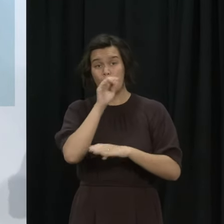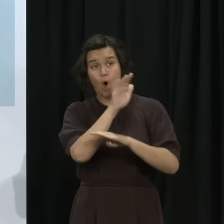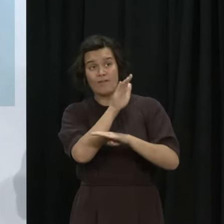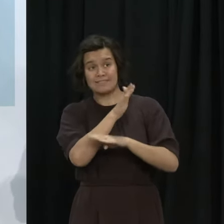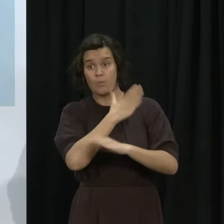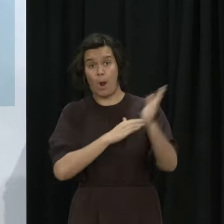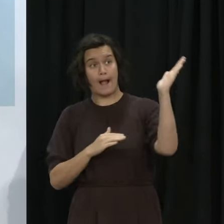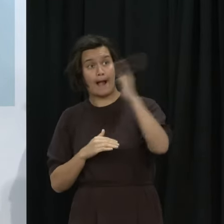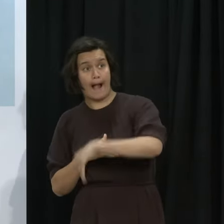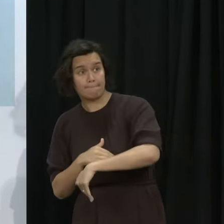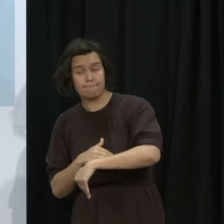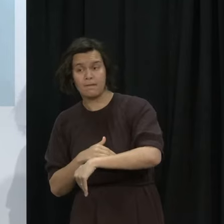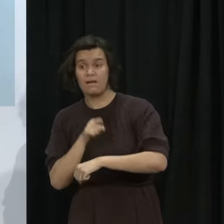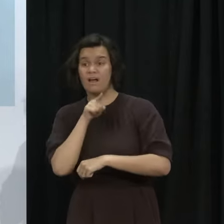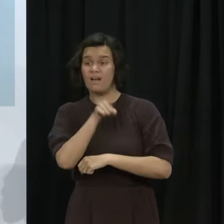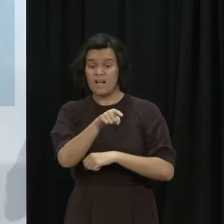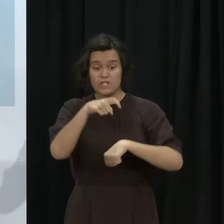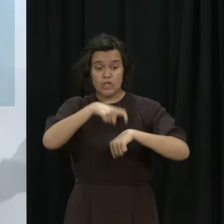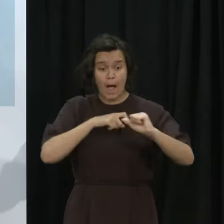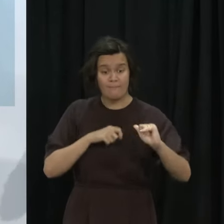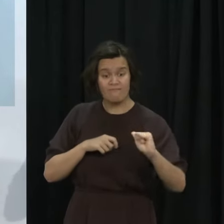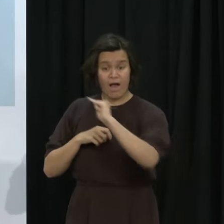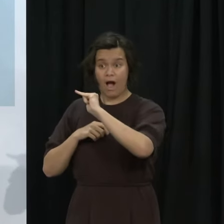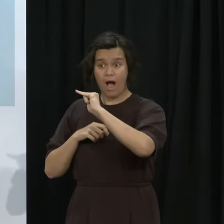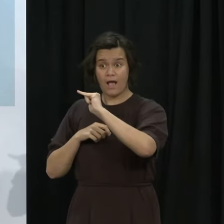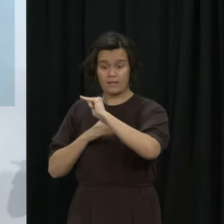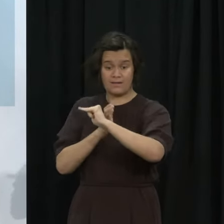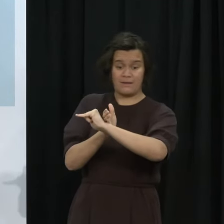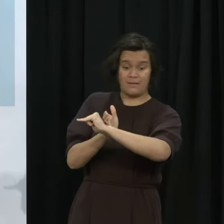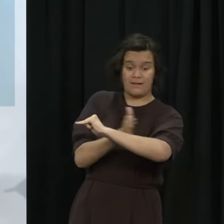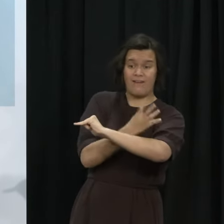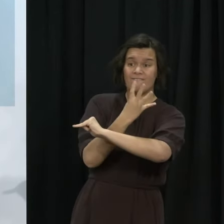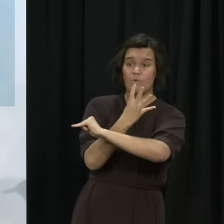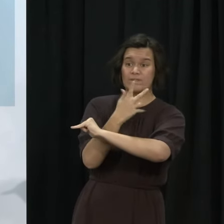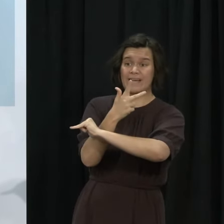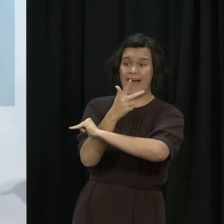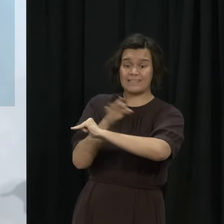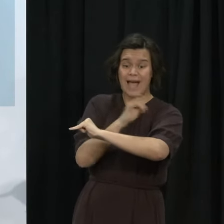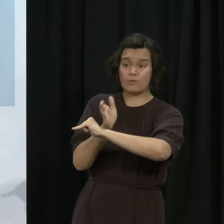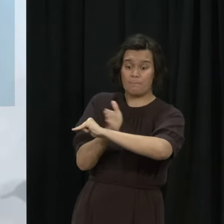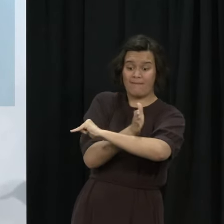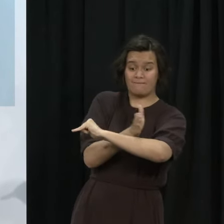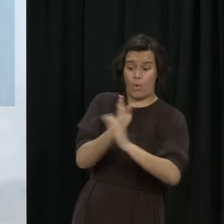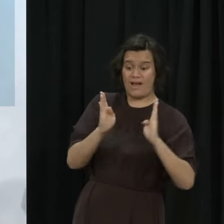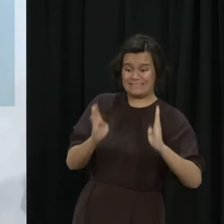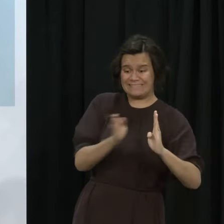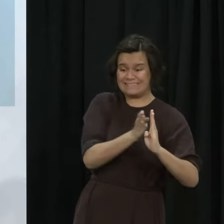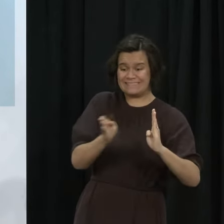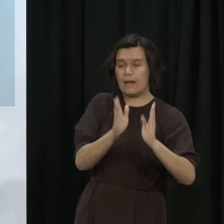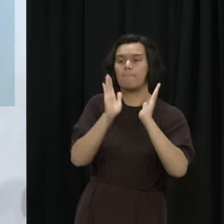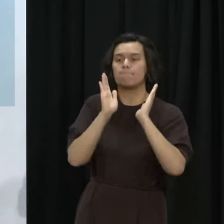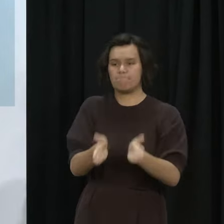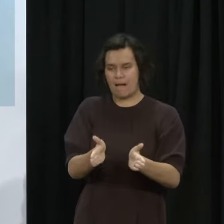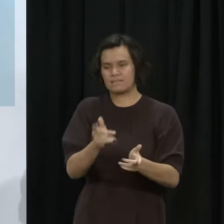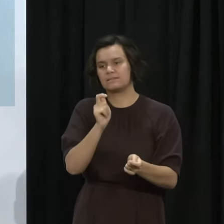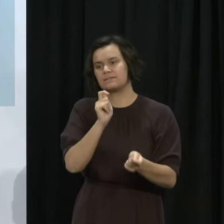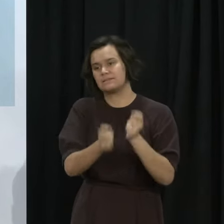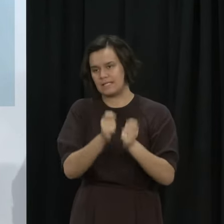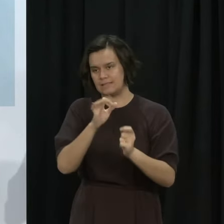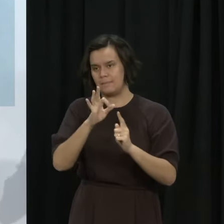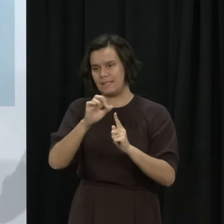In terms of our MIQ stays, are currently seven days, followed by three days of self-isolation at home with a negative day nine test.